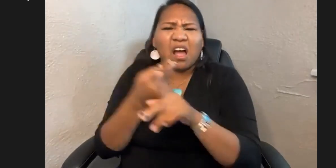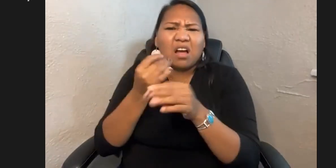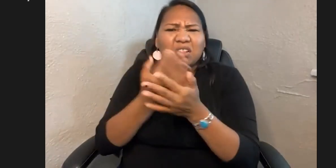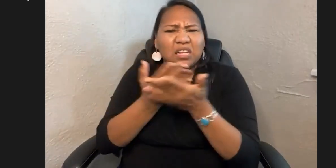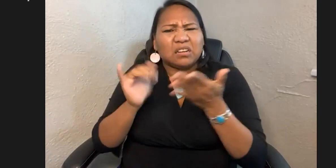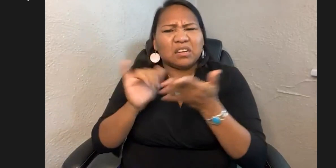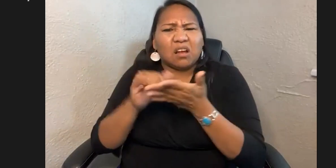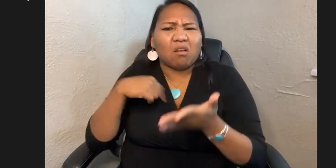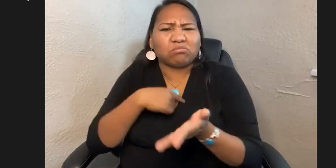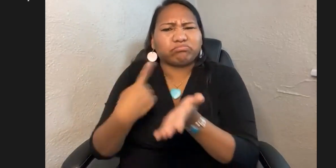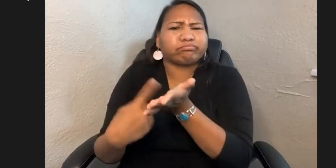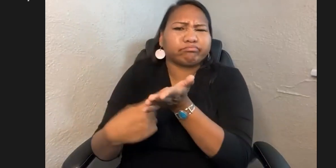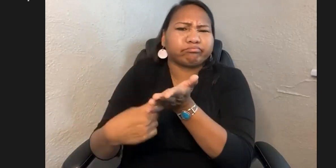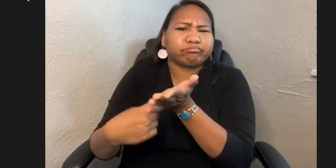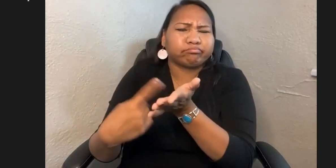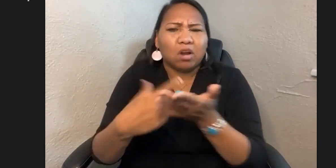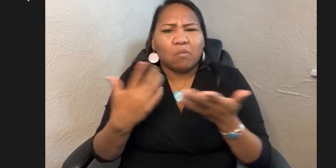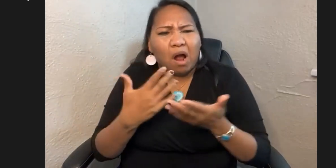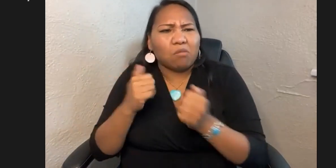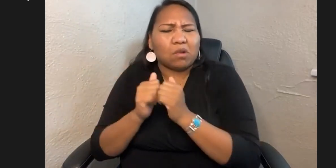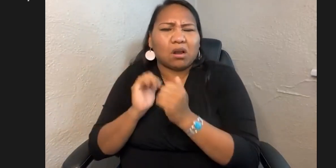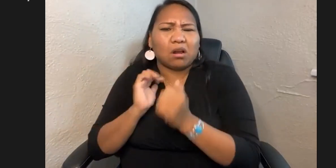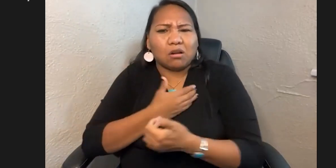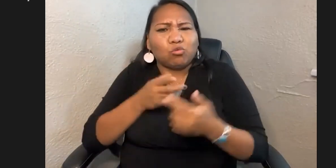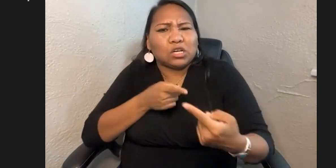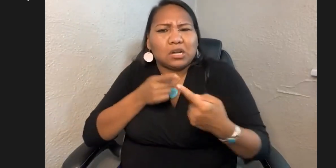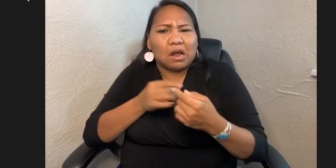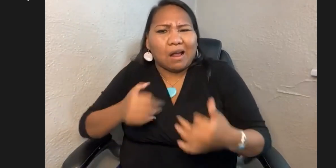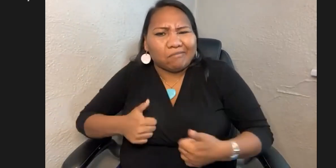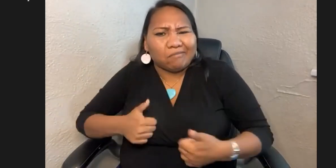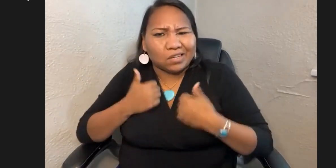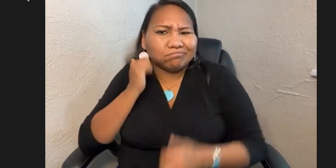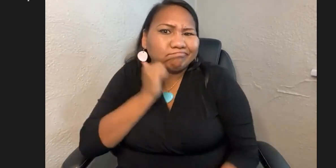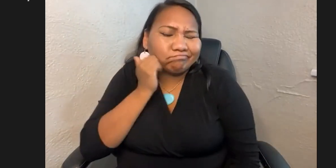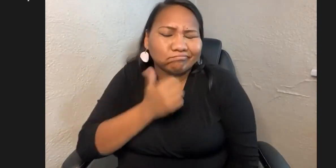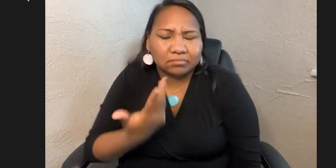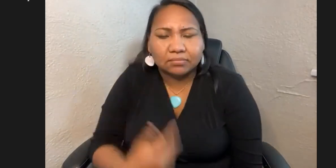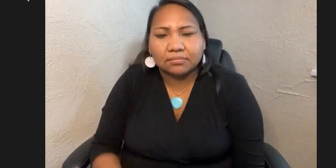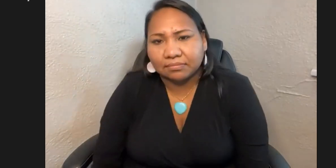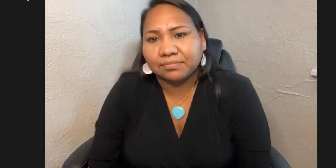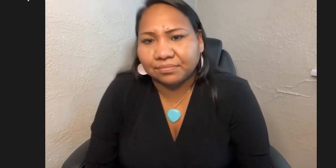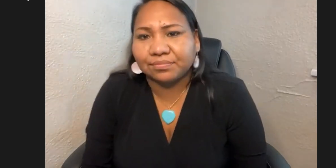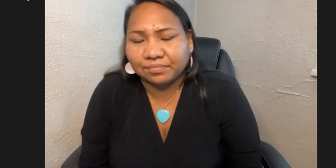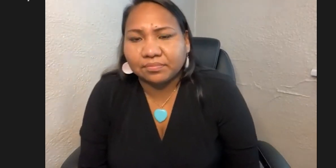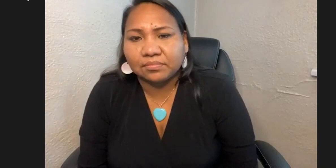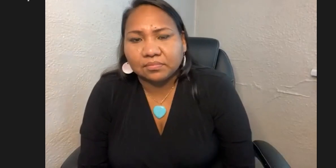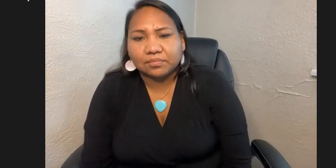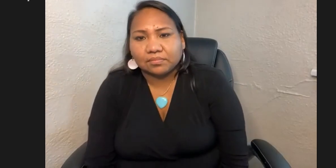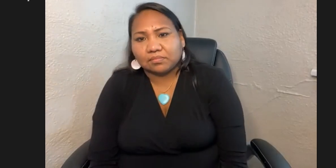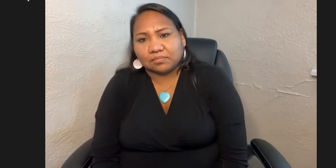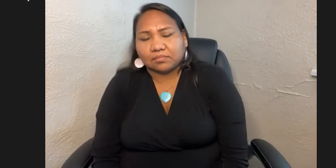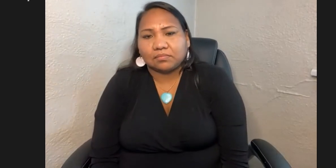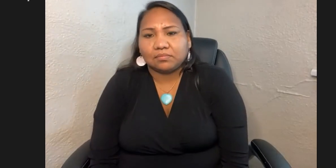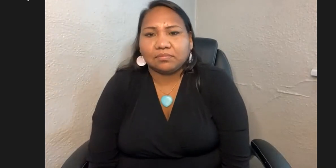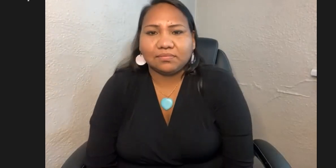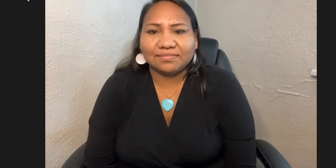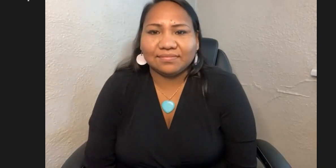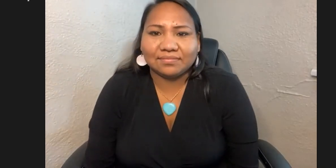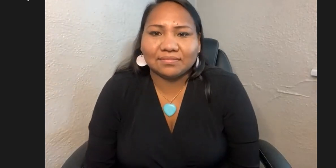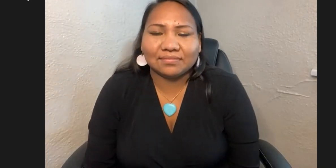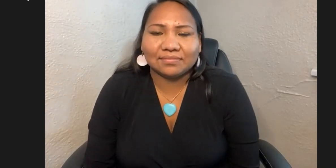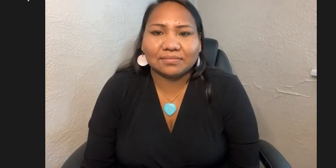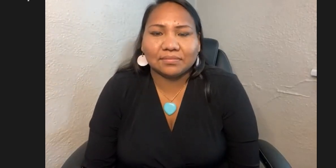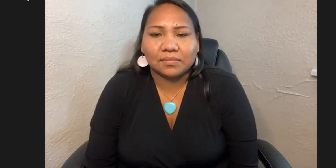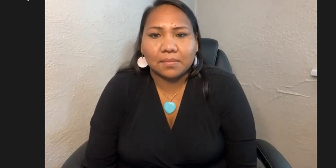bridge, bridging the gap of communication for me has been a struggle. But you know, that has been a struggle